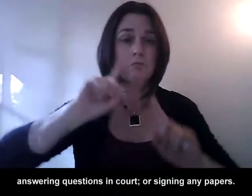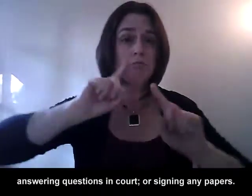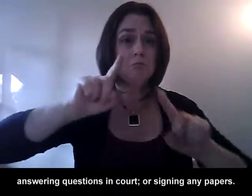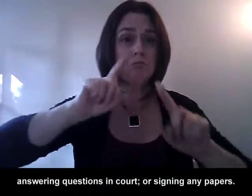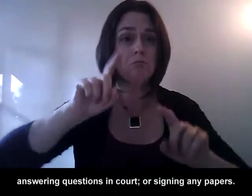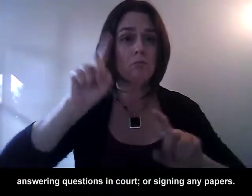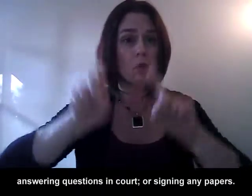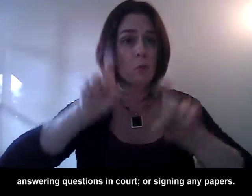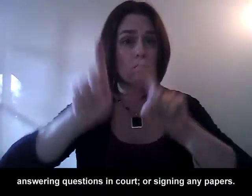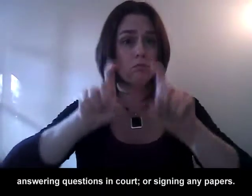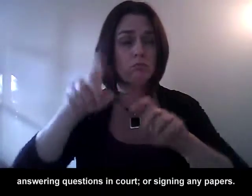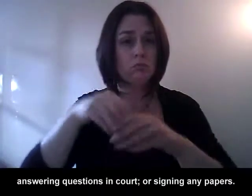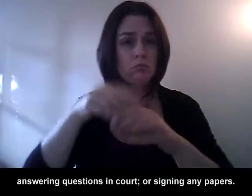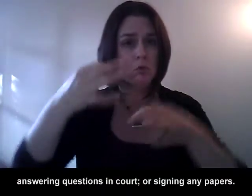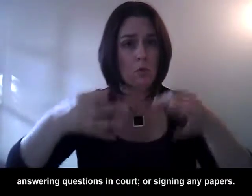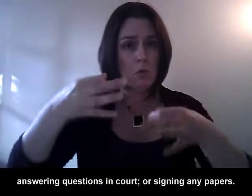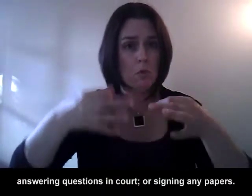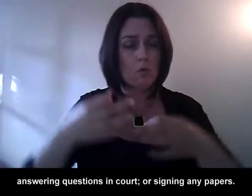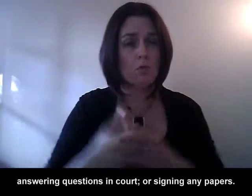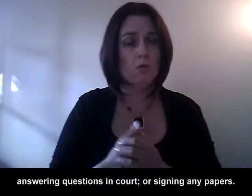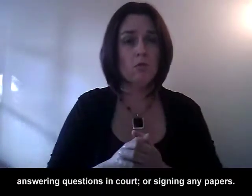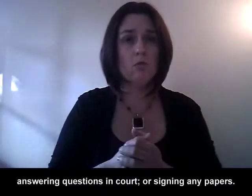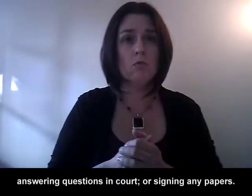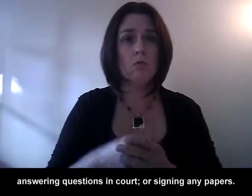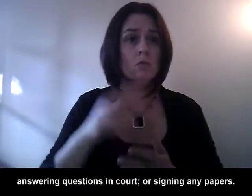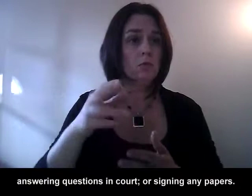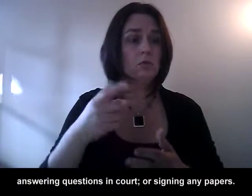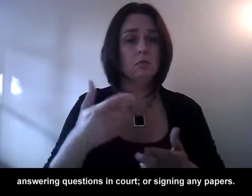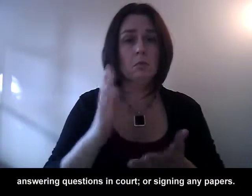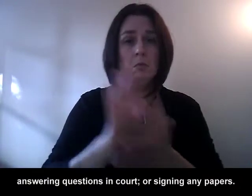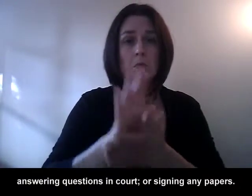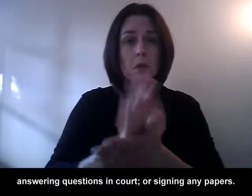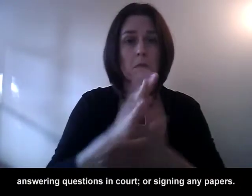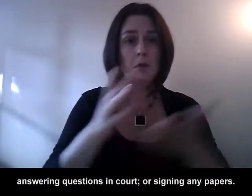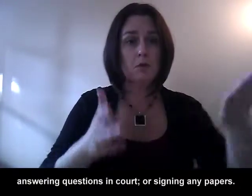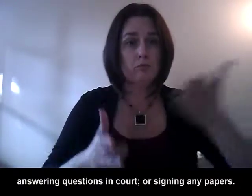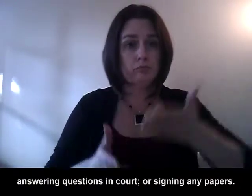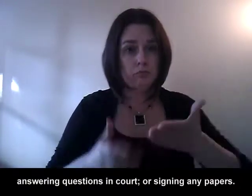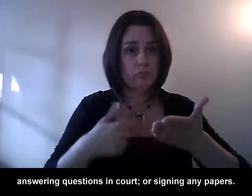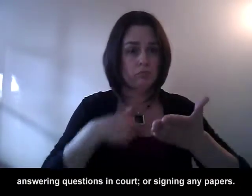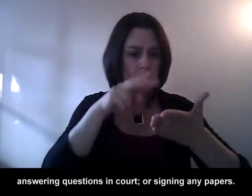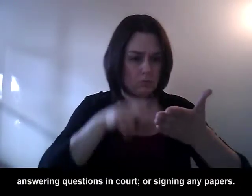Answering questions in court or signing any papers.